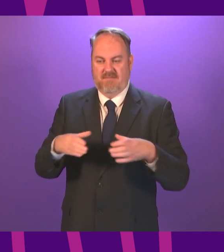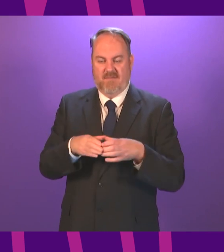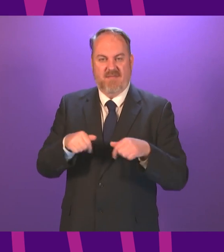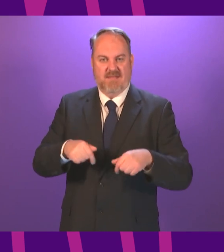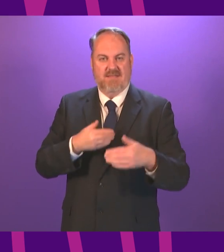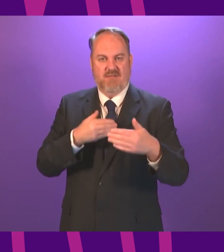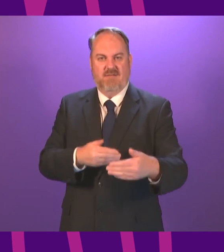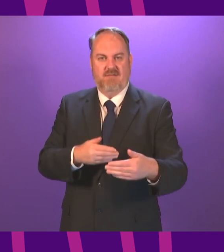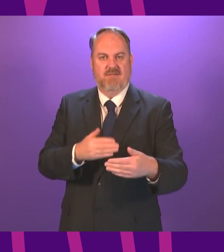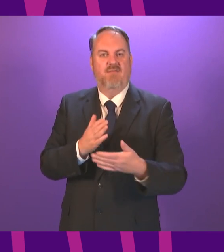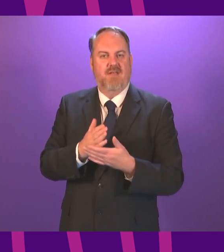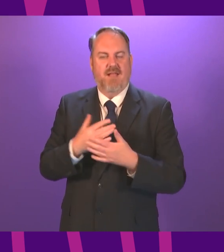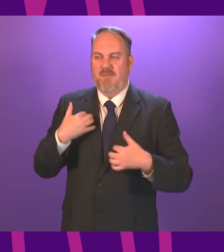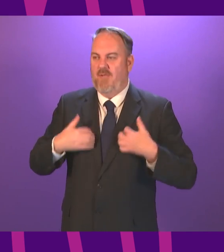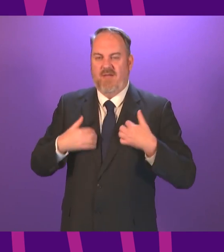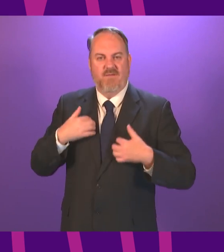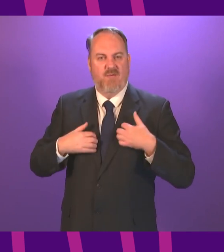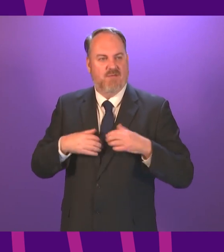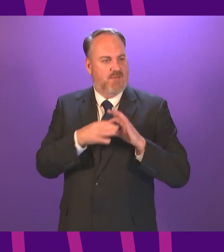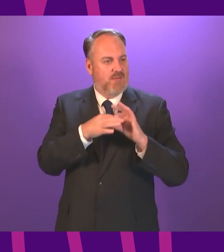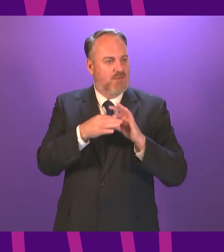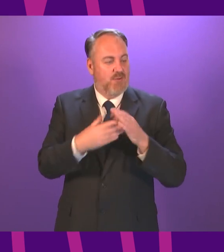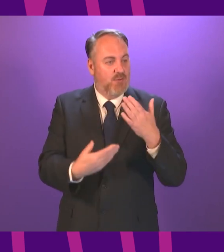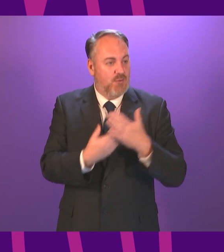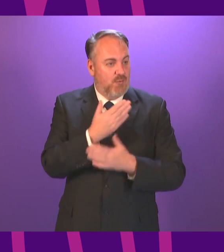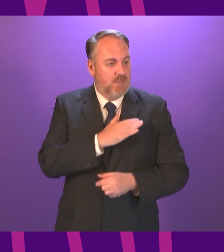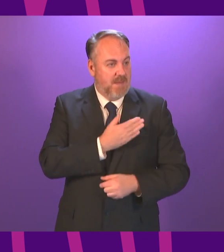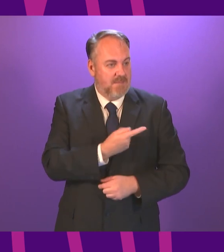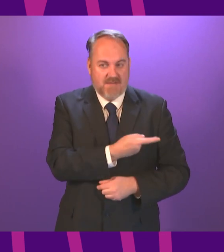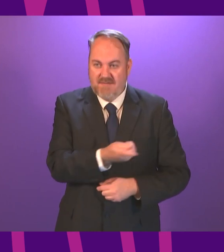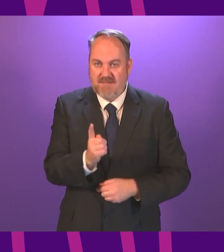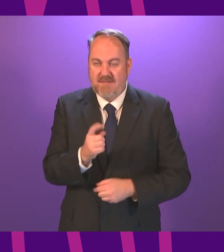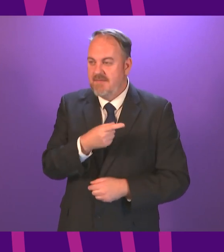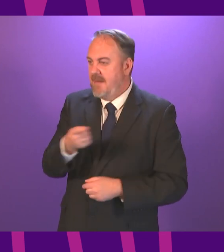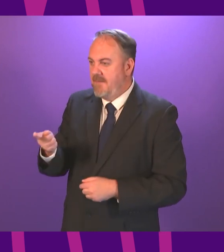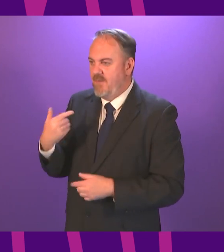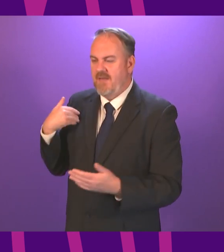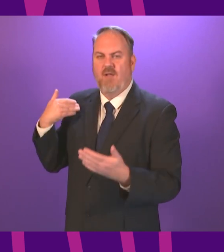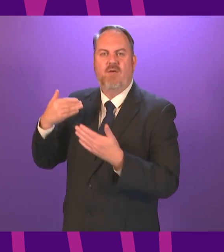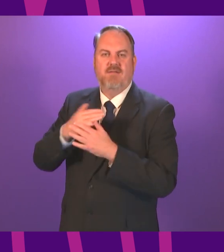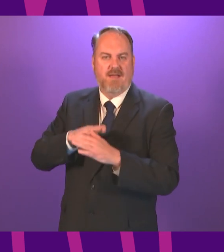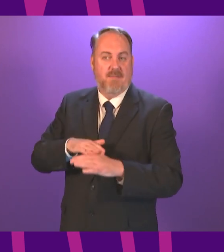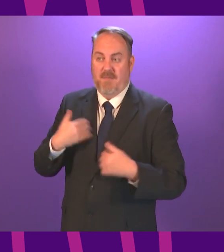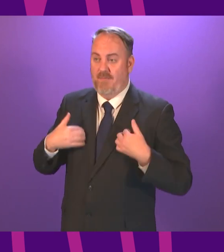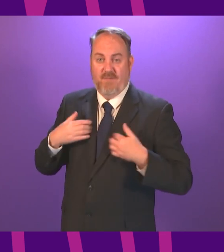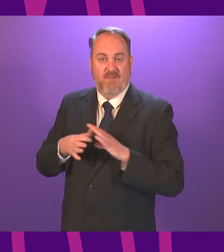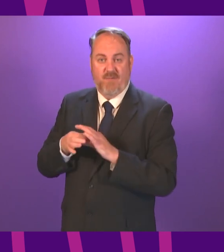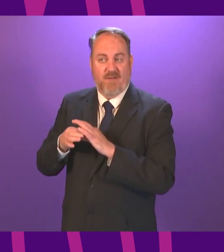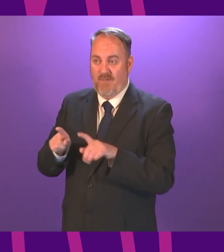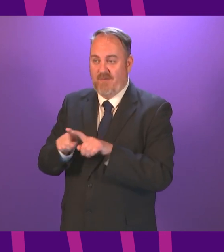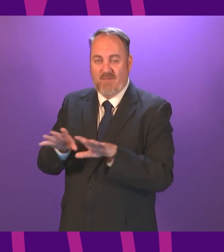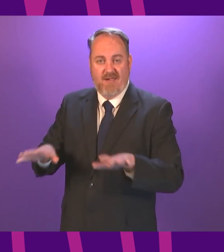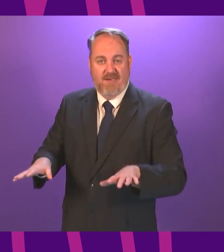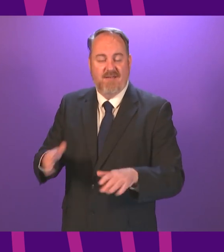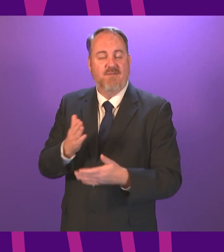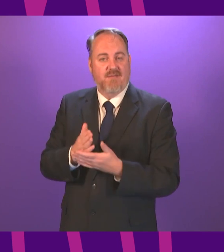really look forward to working with all members the new members but those who are perhaps not so new either and as much as this will be our collective